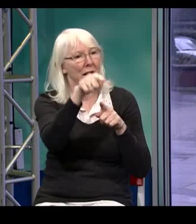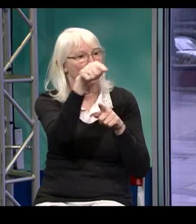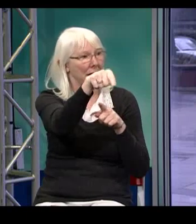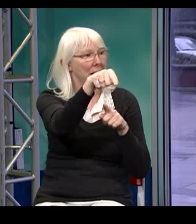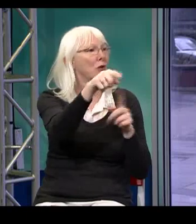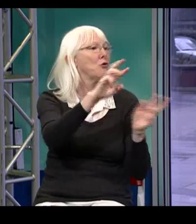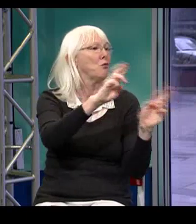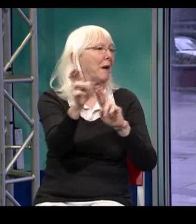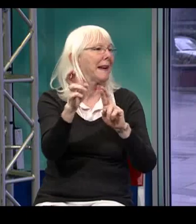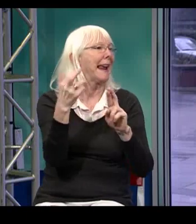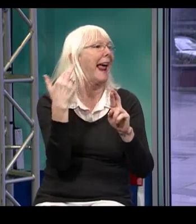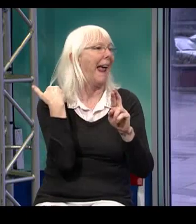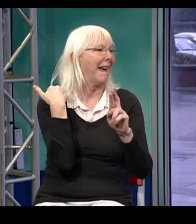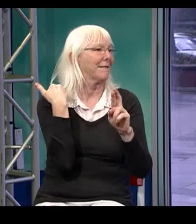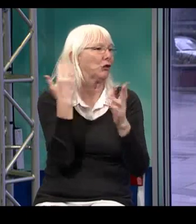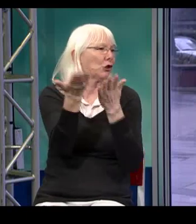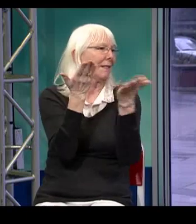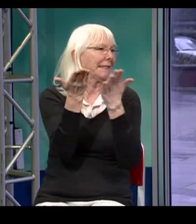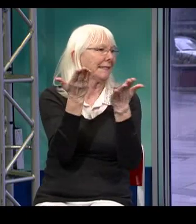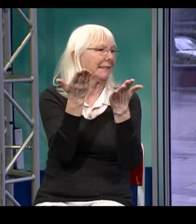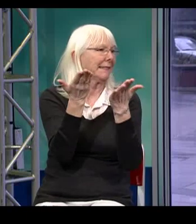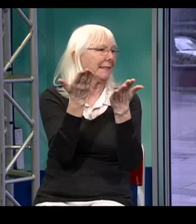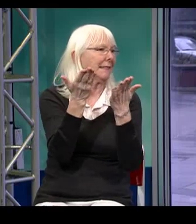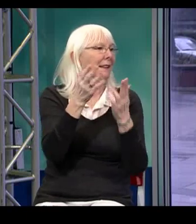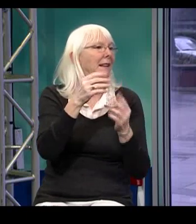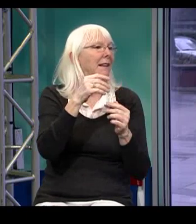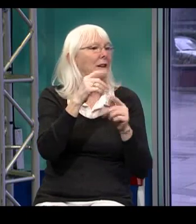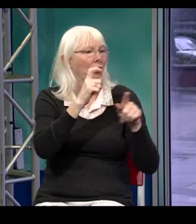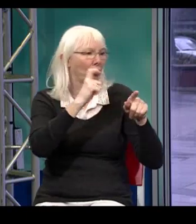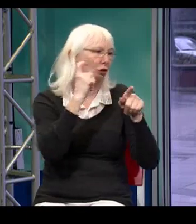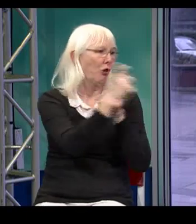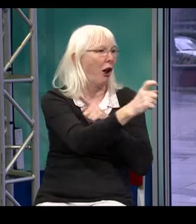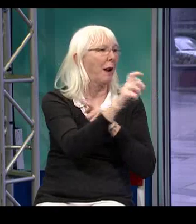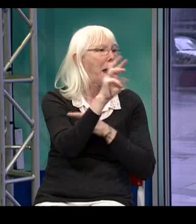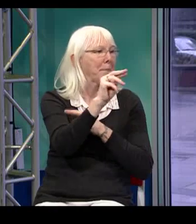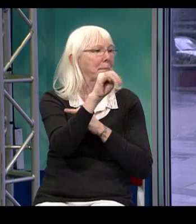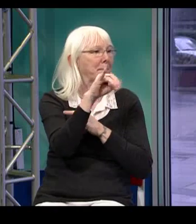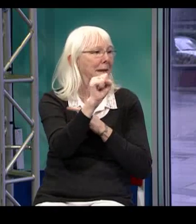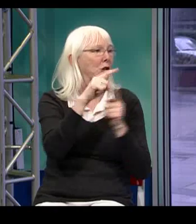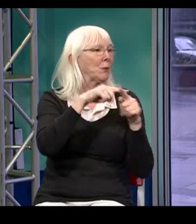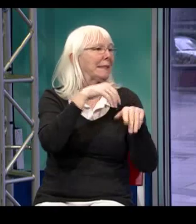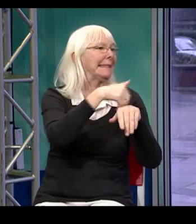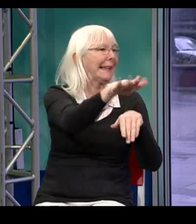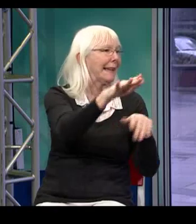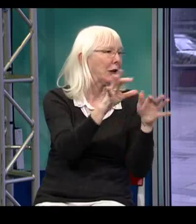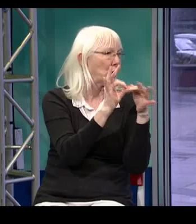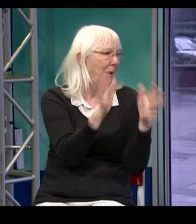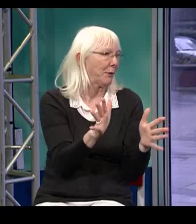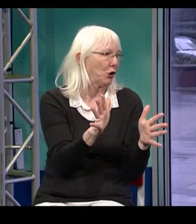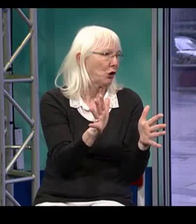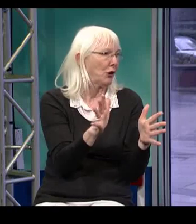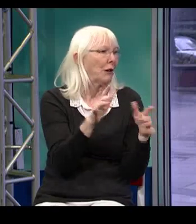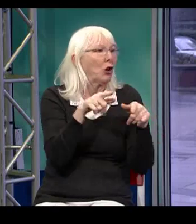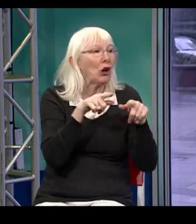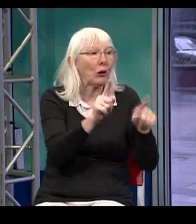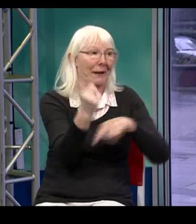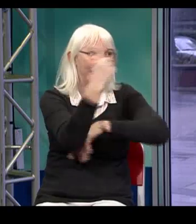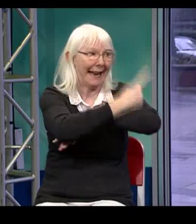accident or you're ill and you have to go to emergency, you would call our emergency service and we send an interpreter